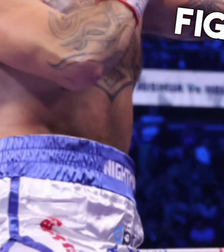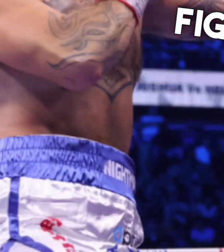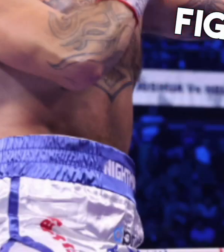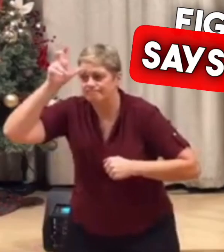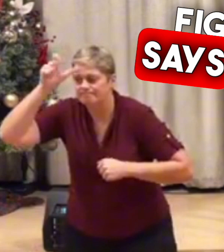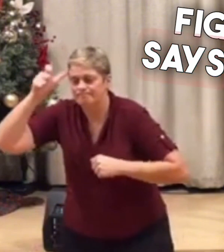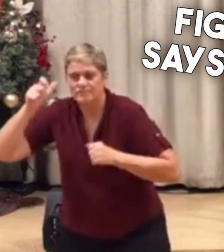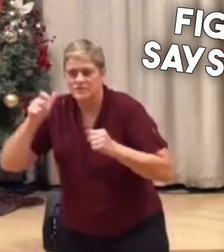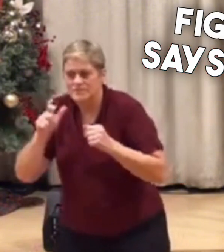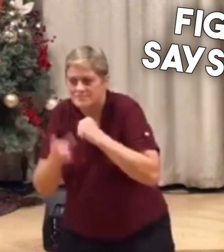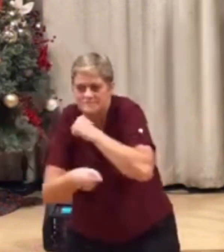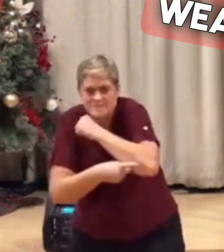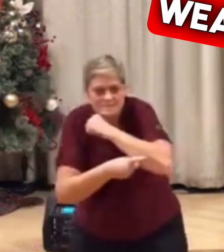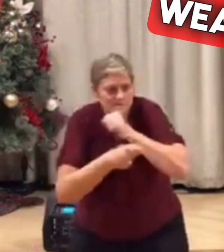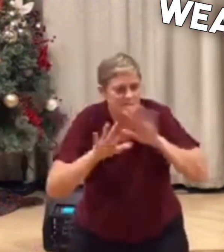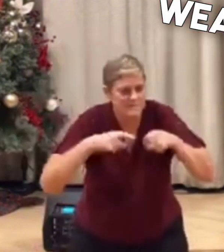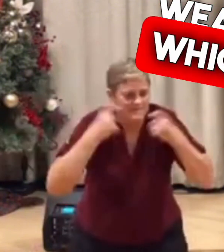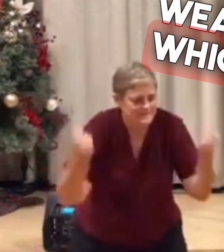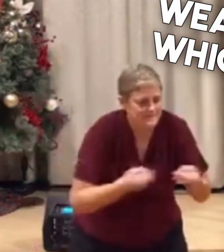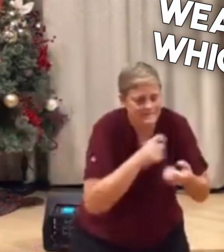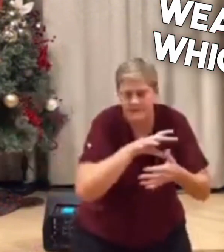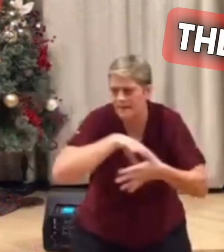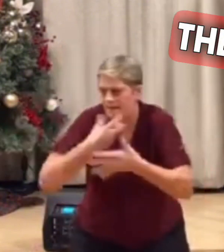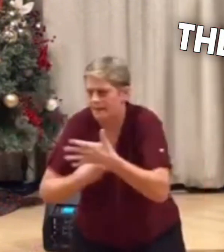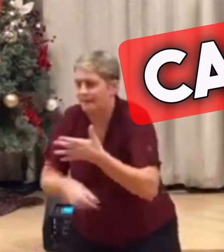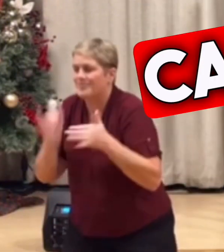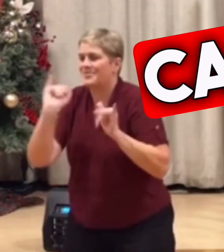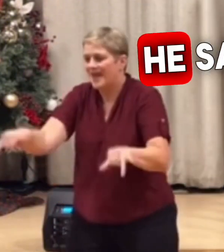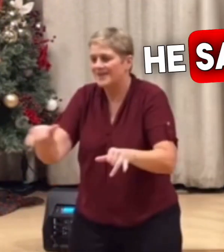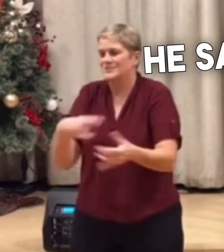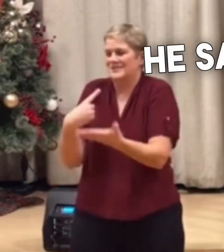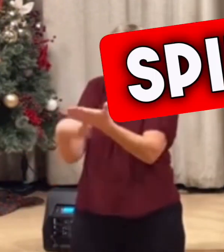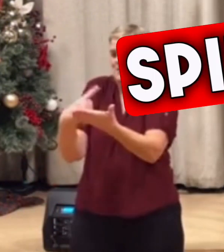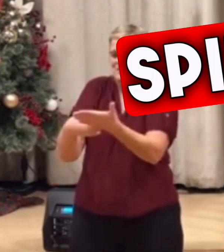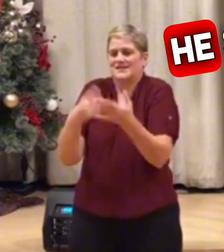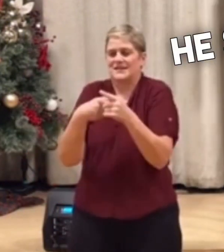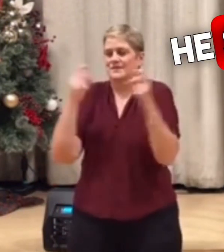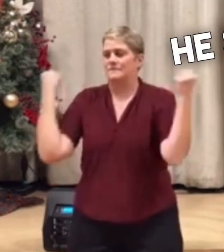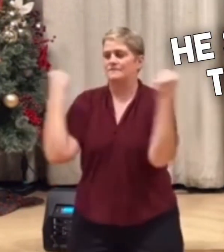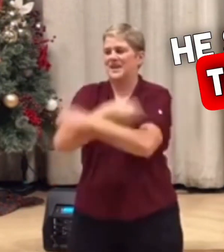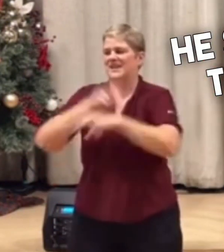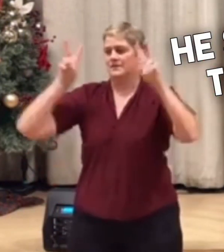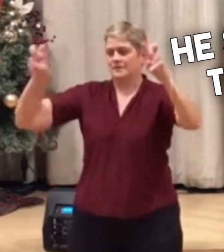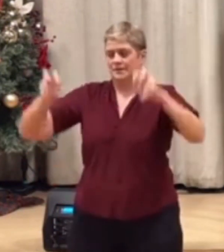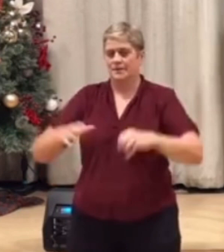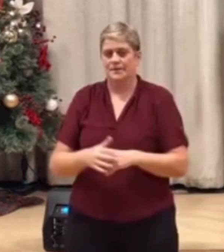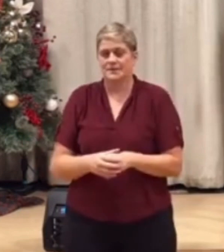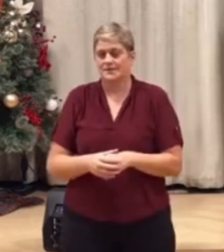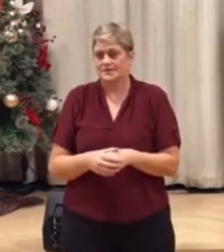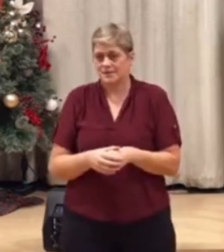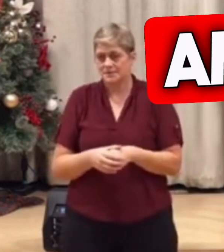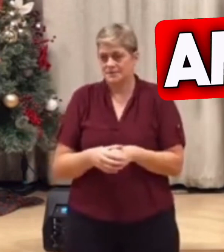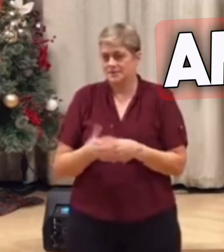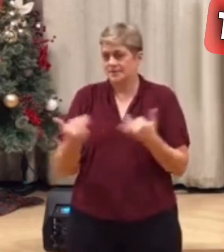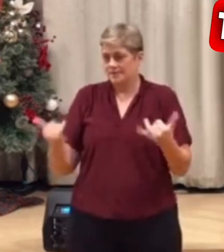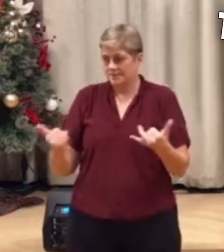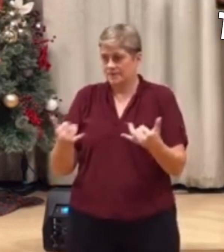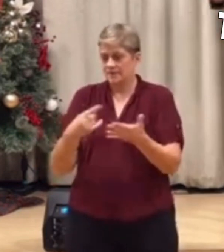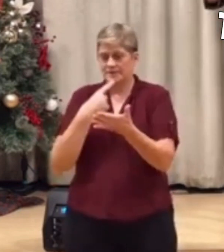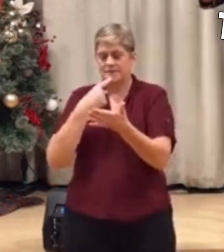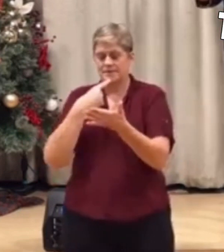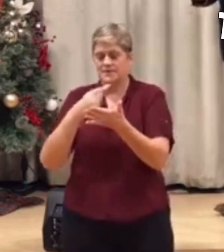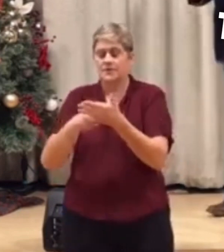fight. And he says that these weapons with which we war, they're not carnal. He says they're spiritual. He says that they are dunamis